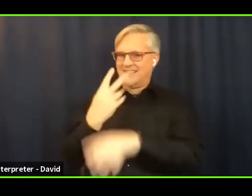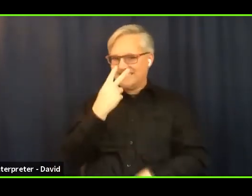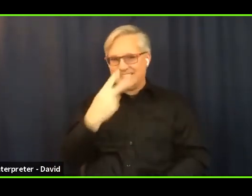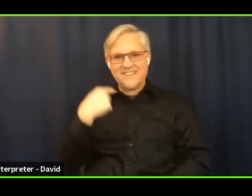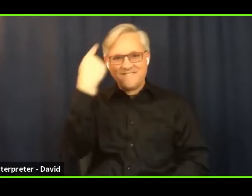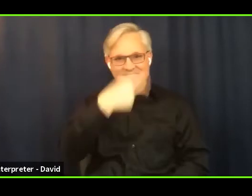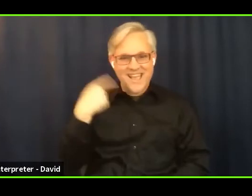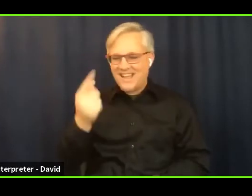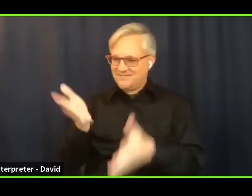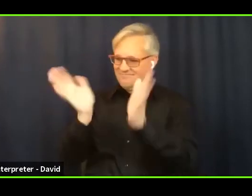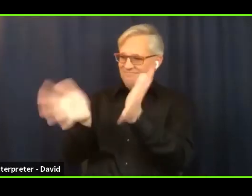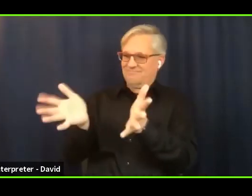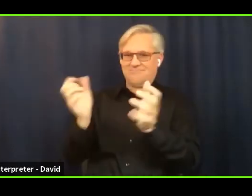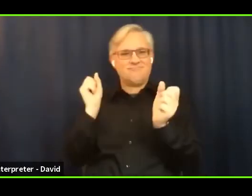we're taking time to do it.